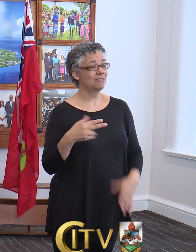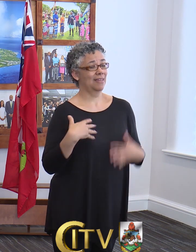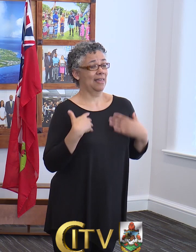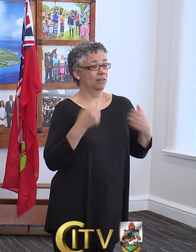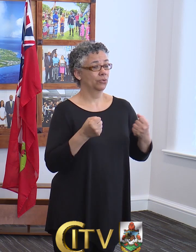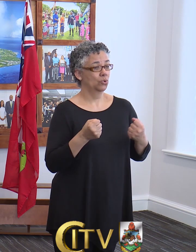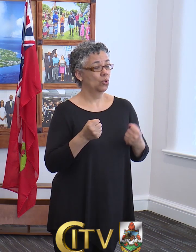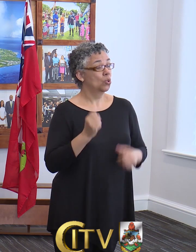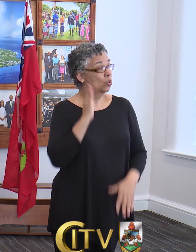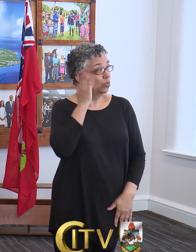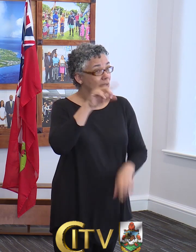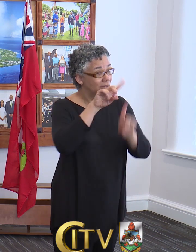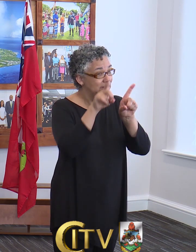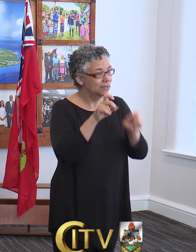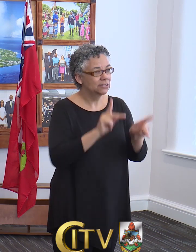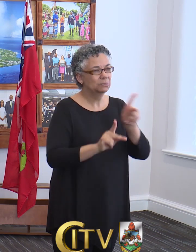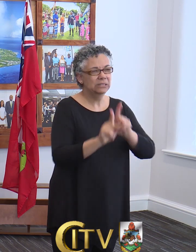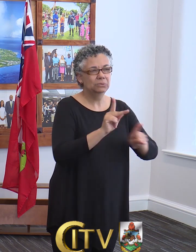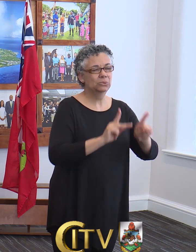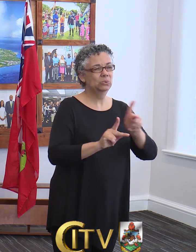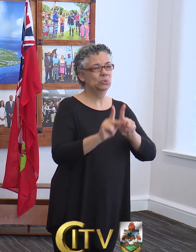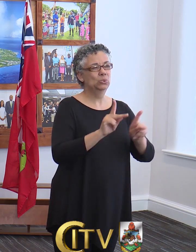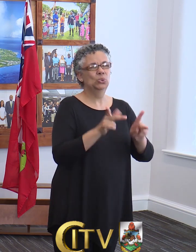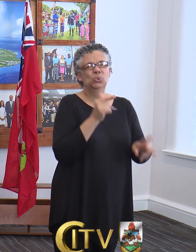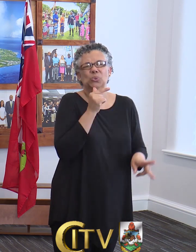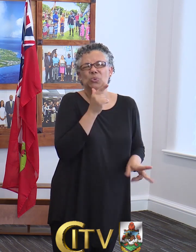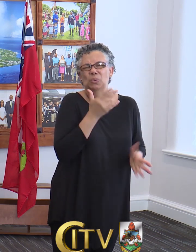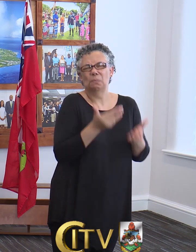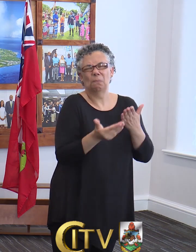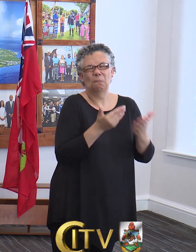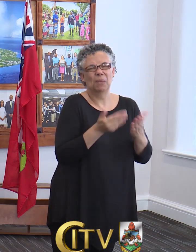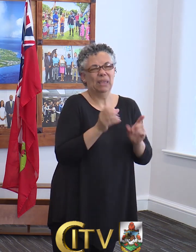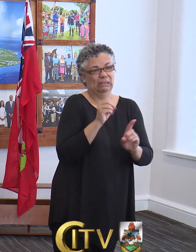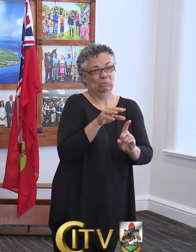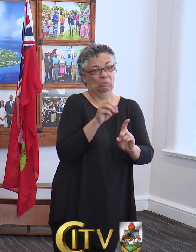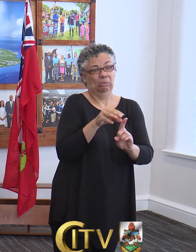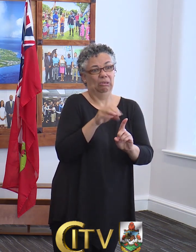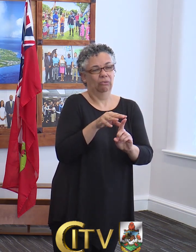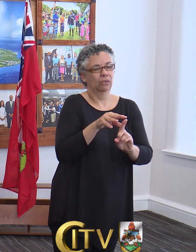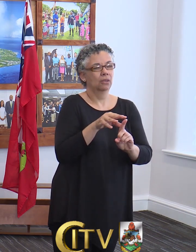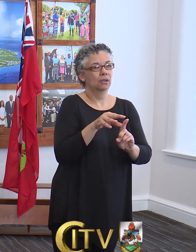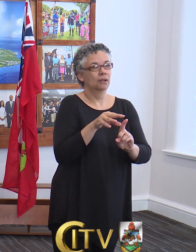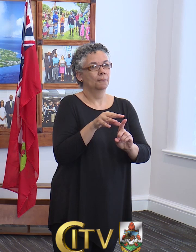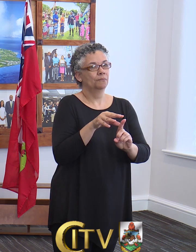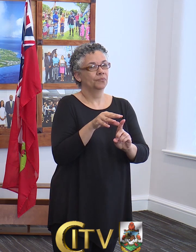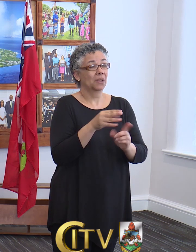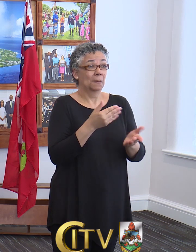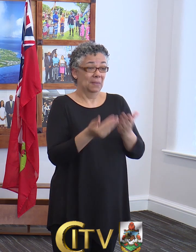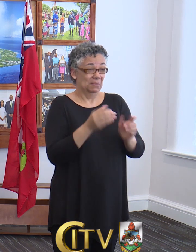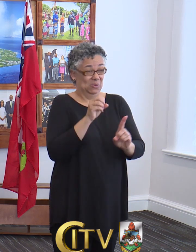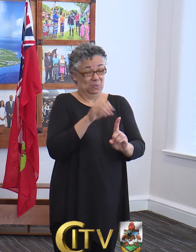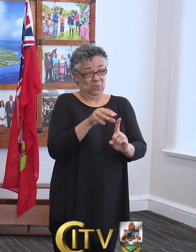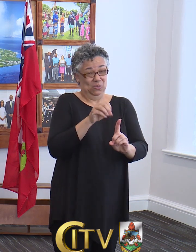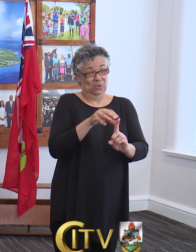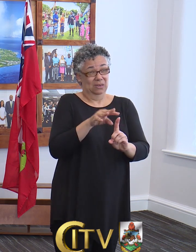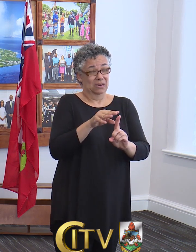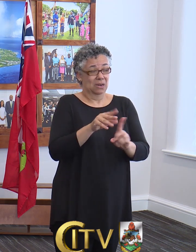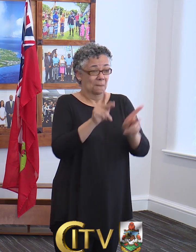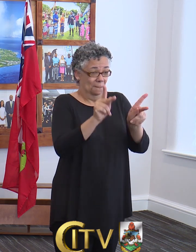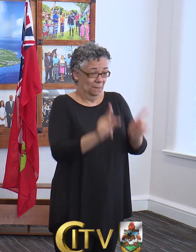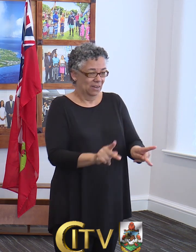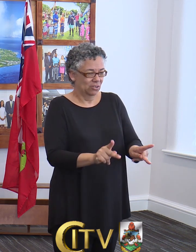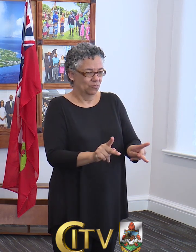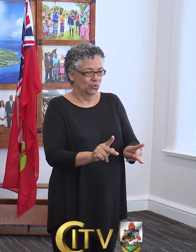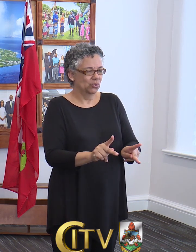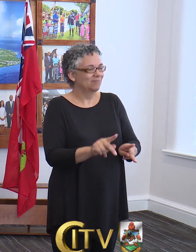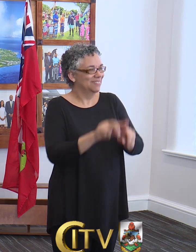people who may be, who may have been exposed to, who may have been exposed to persons who